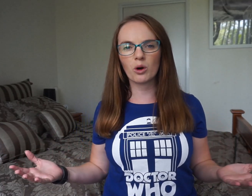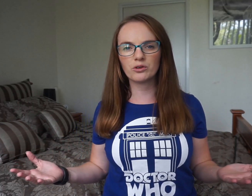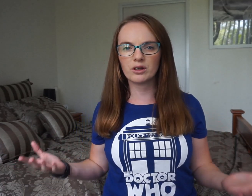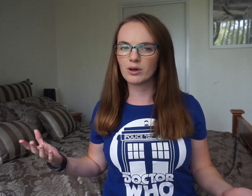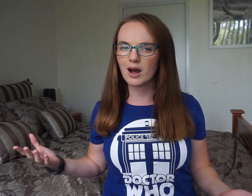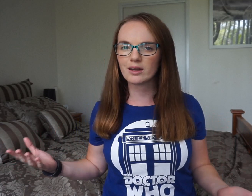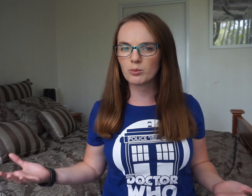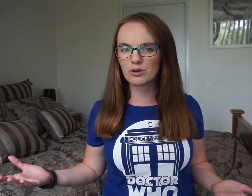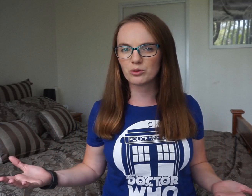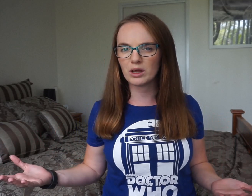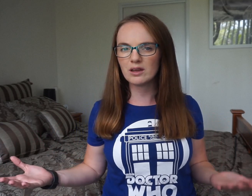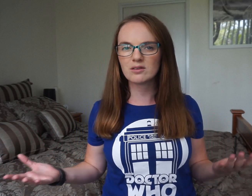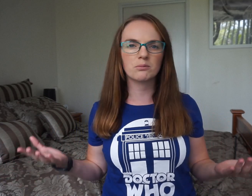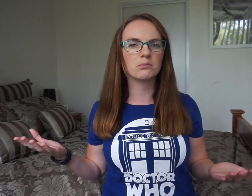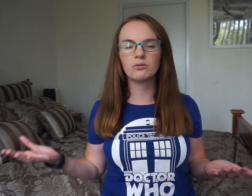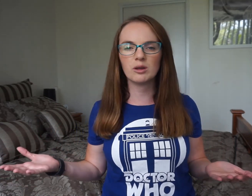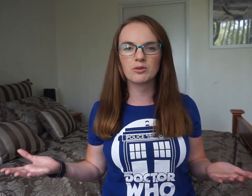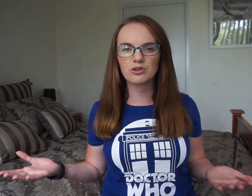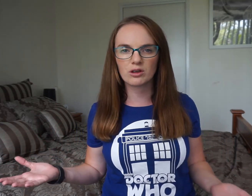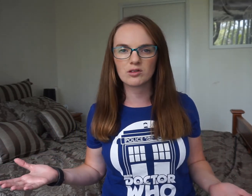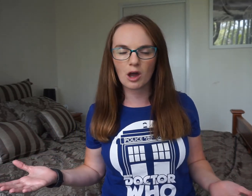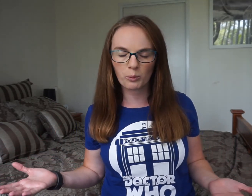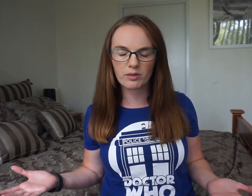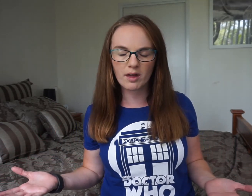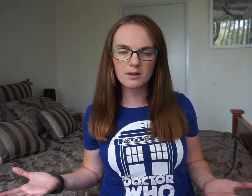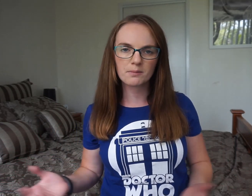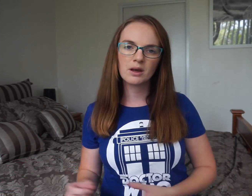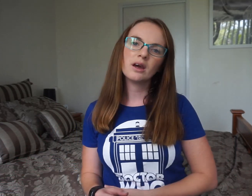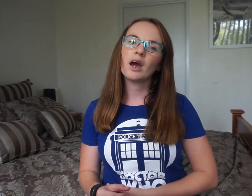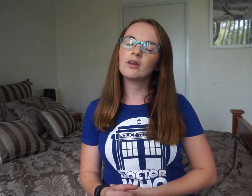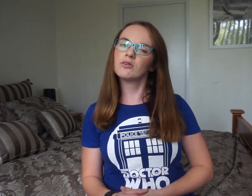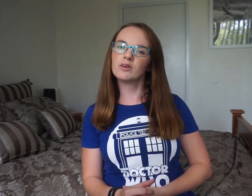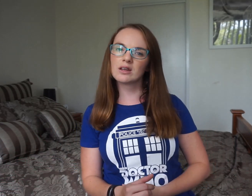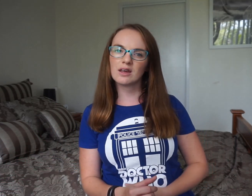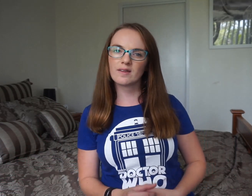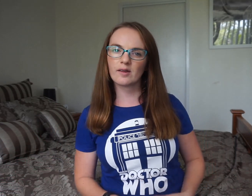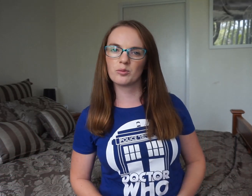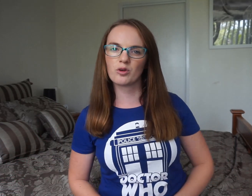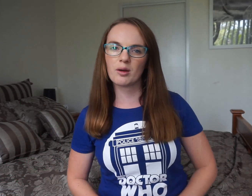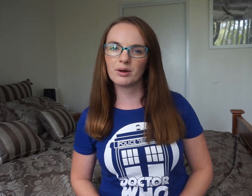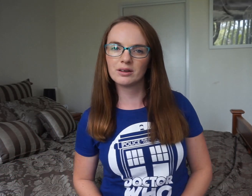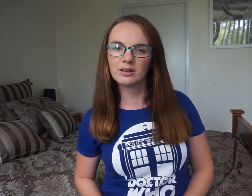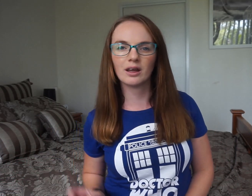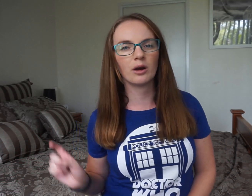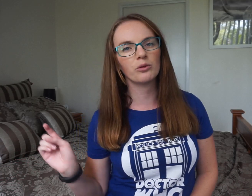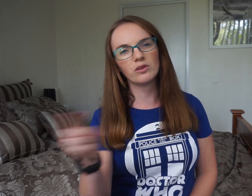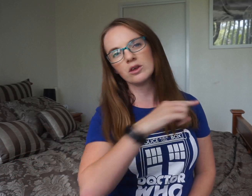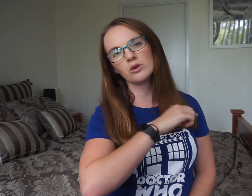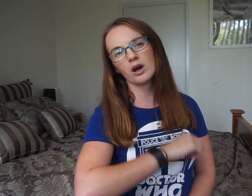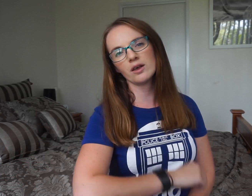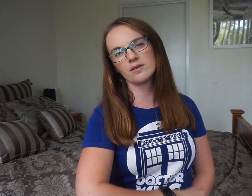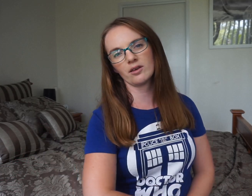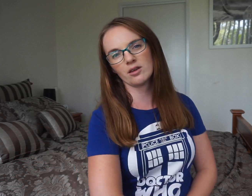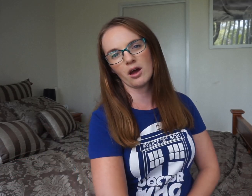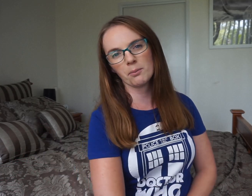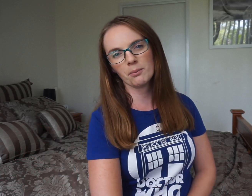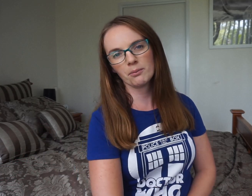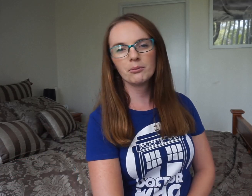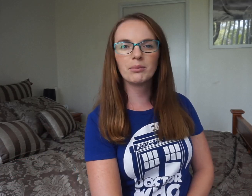content regarding special needs and tips and tricks to help with that. And don't forget to hit that subscribe button. And I will see you guys next time. Bye.